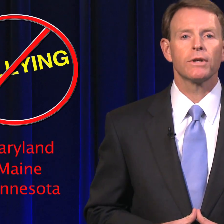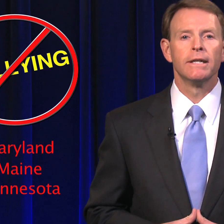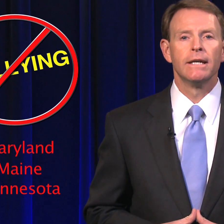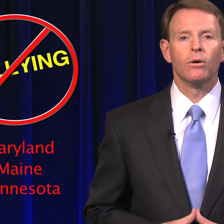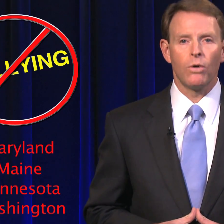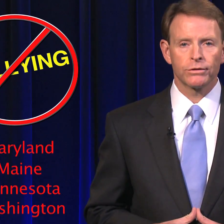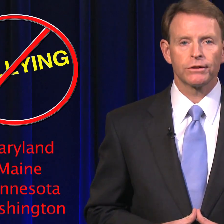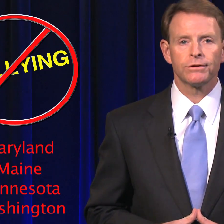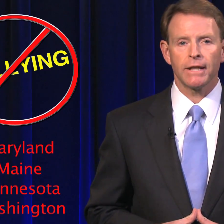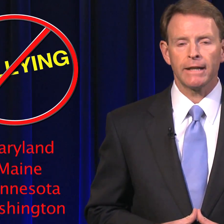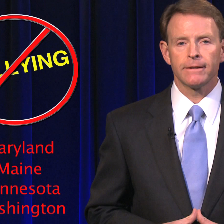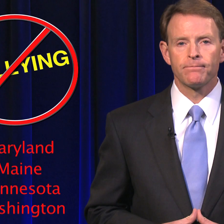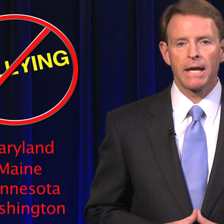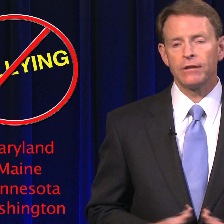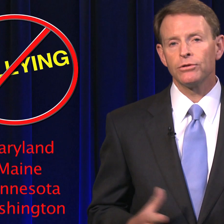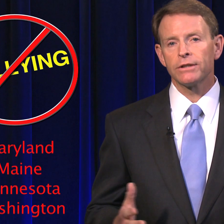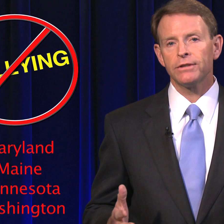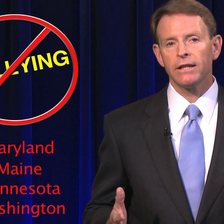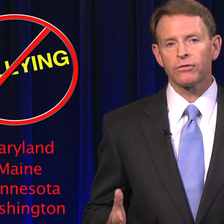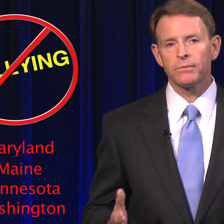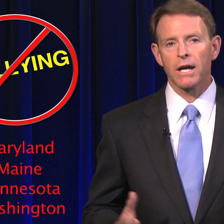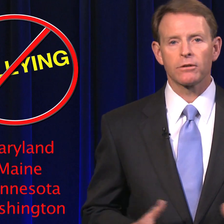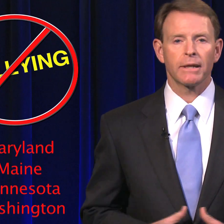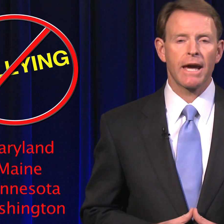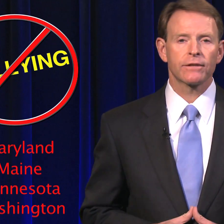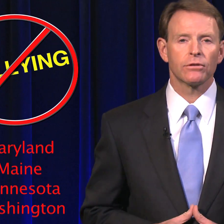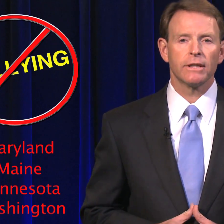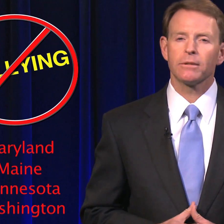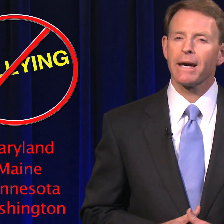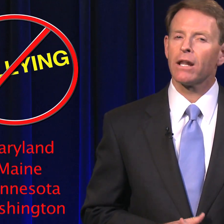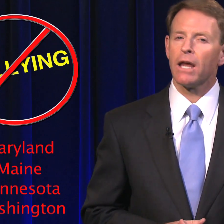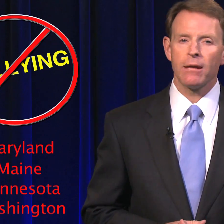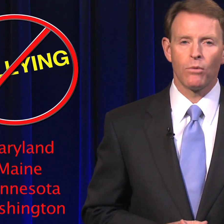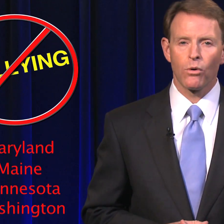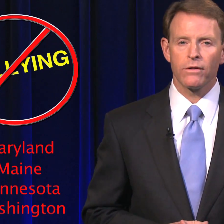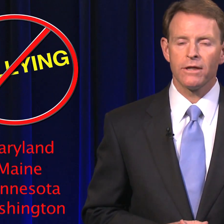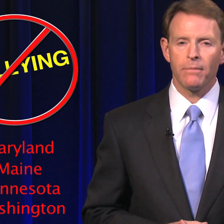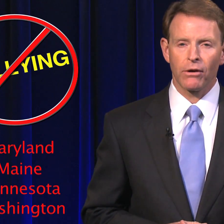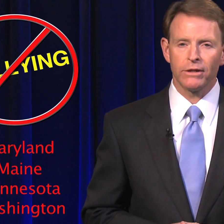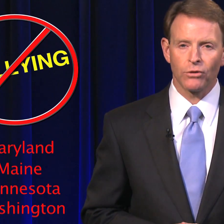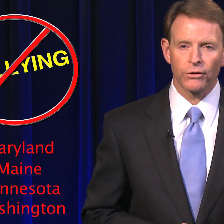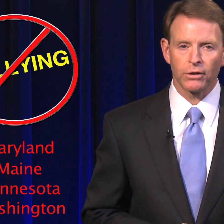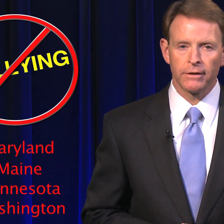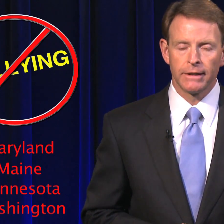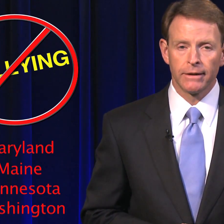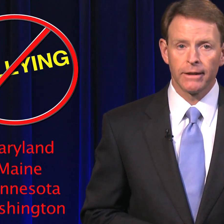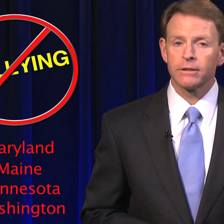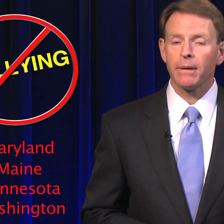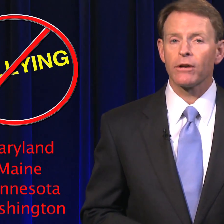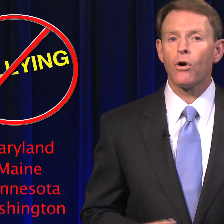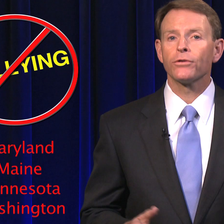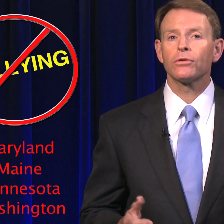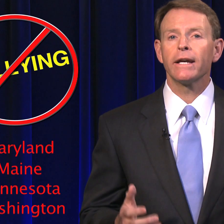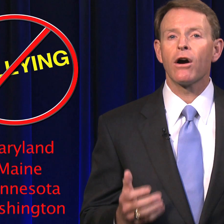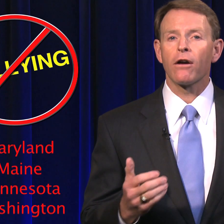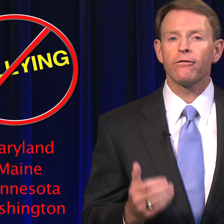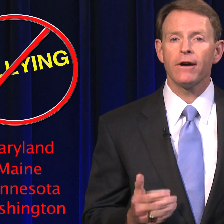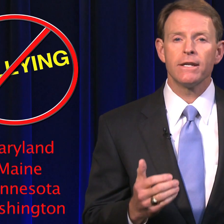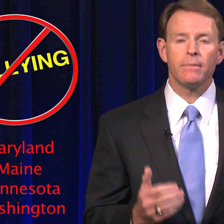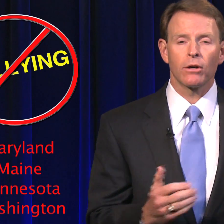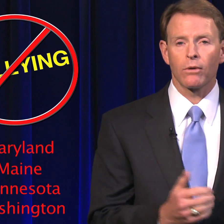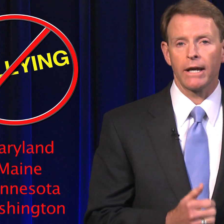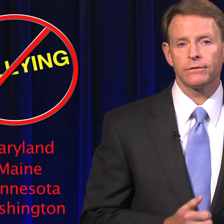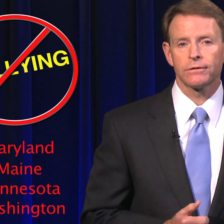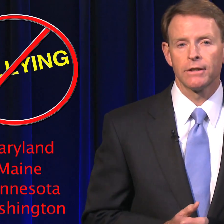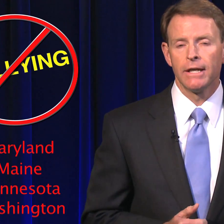Minnesota, Washington State. As you can see from Dr. McCaskill, it's about a lot more than the marriage alter. It's about altering our